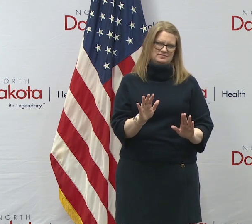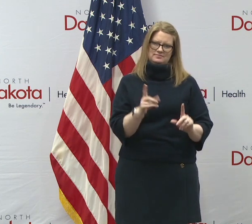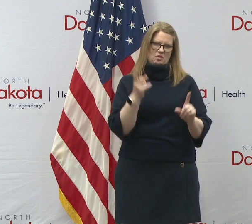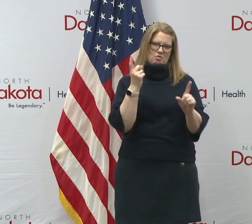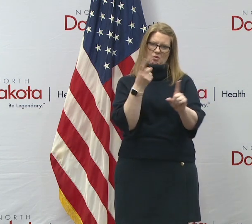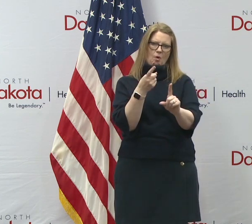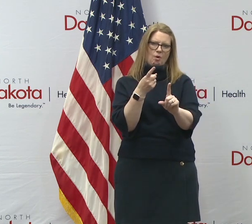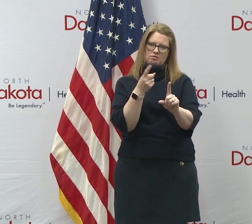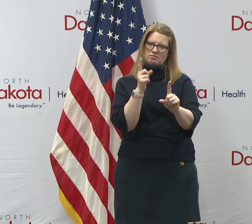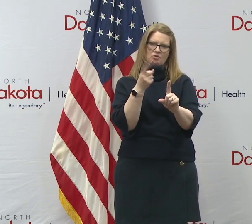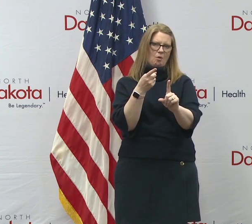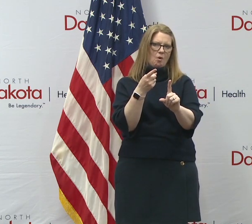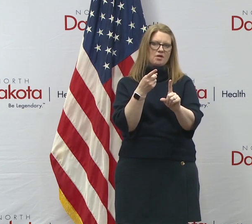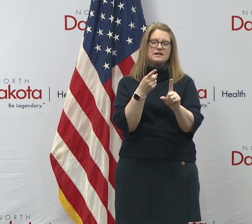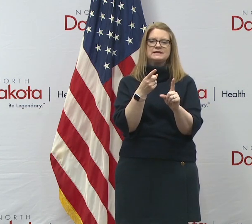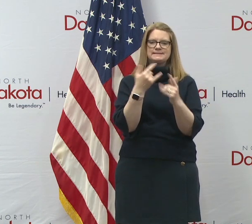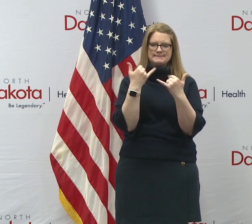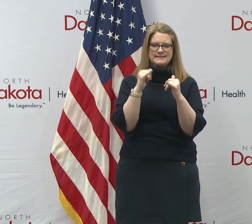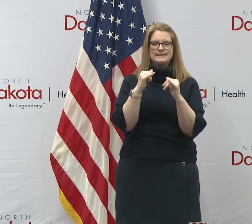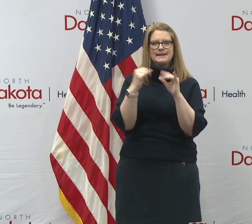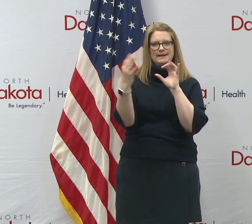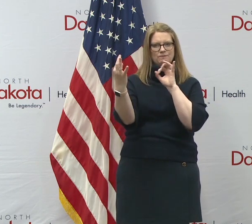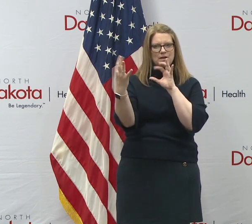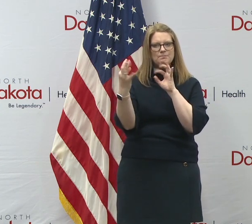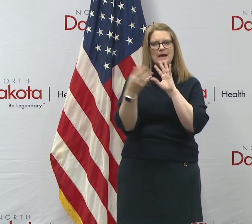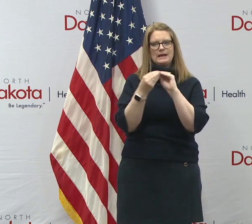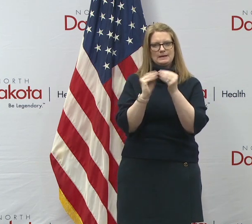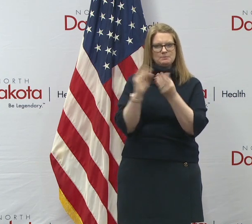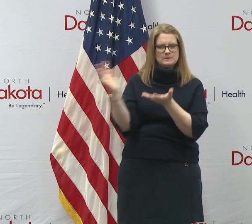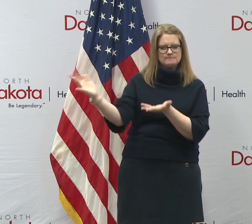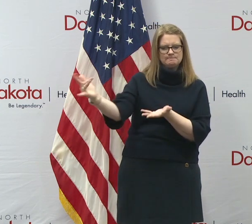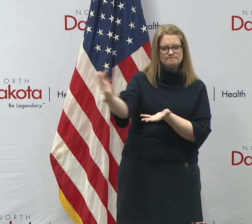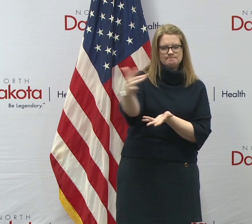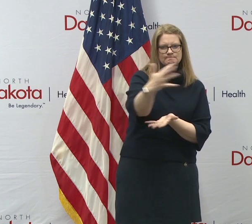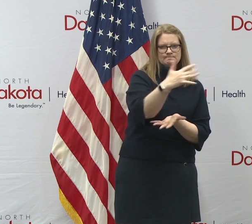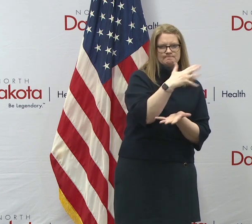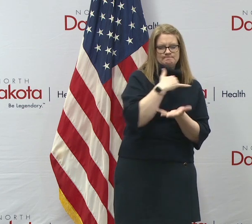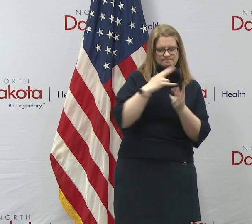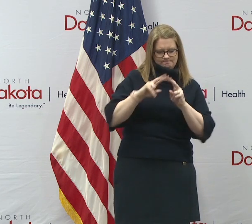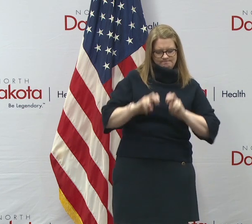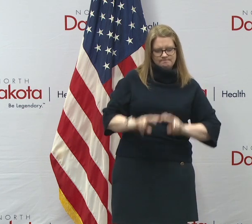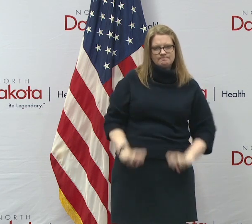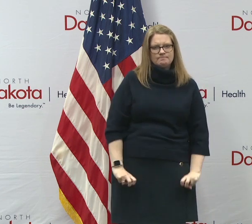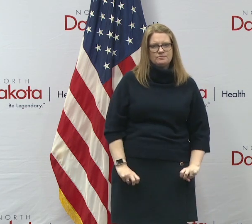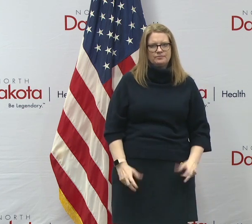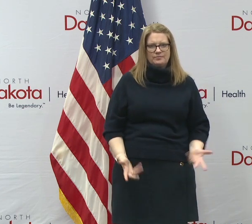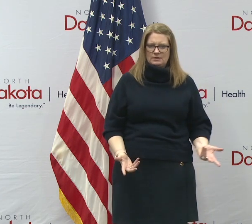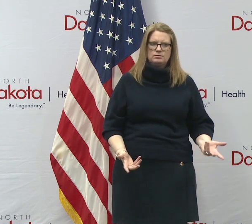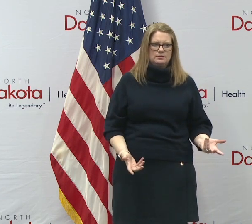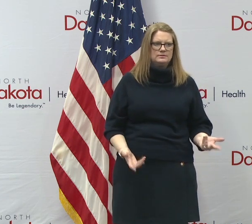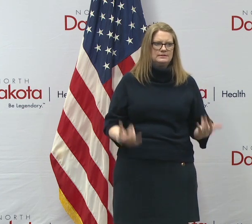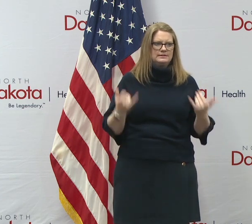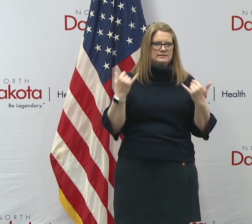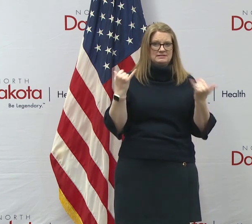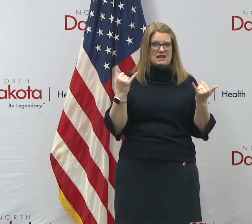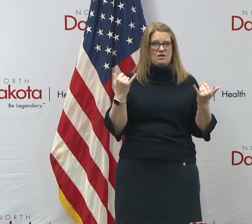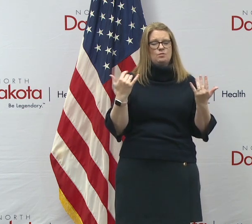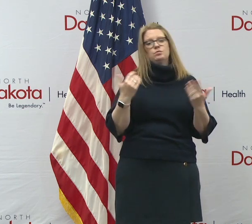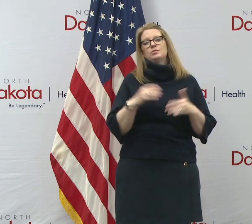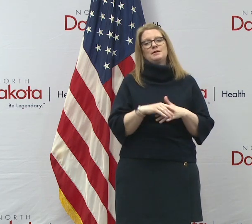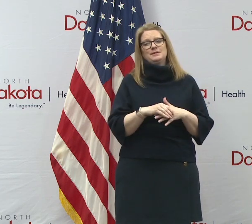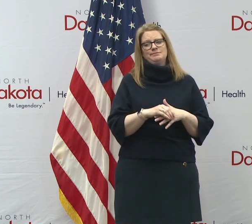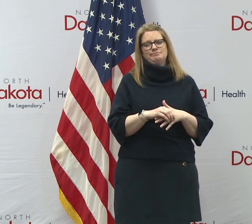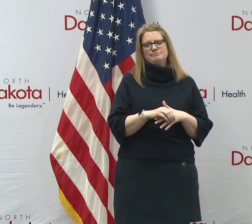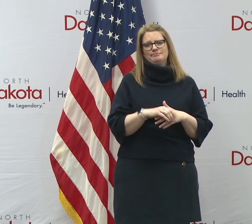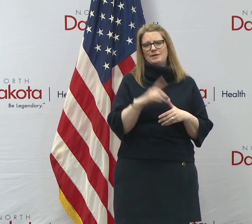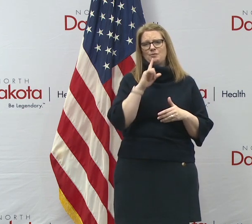is to keep getting inputs that drive us towards success. And they're one, they're one of the inputs, but boy, you can all see right now that, uh, even really